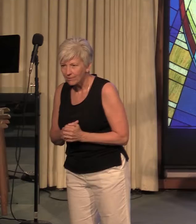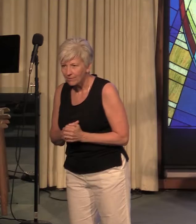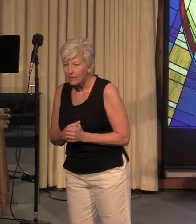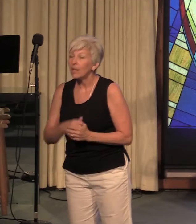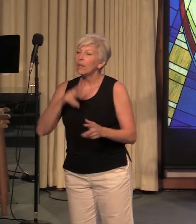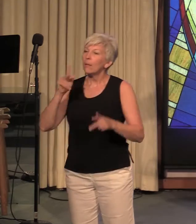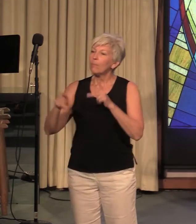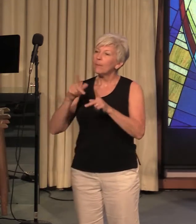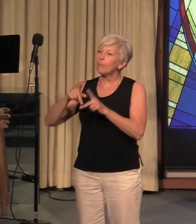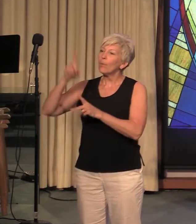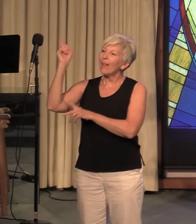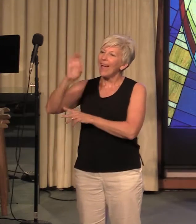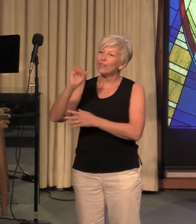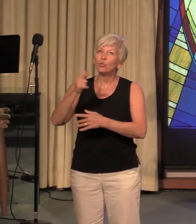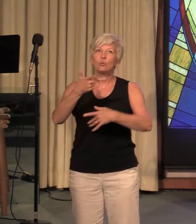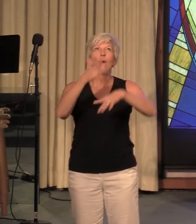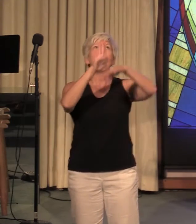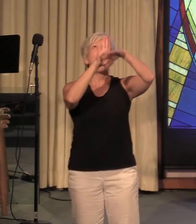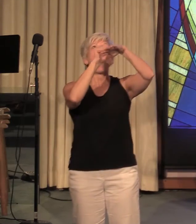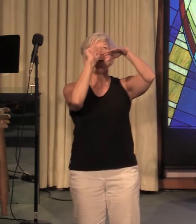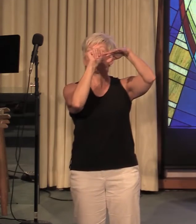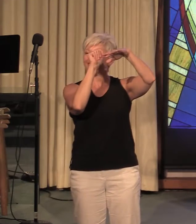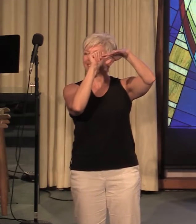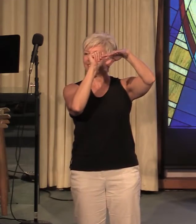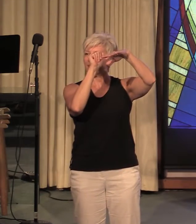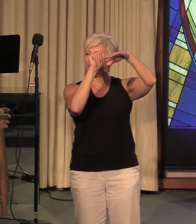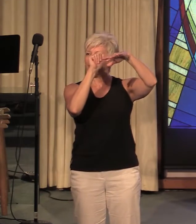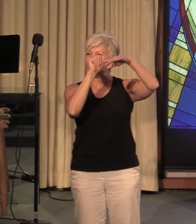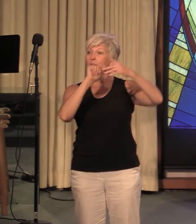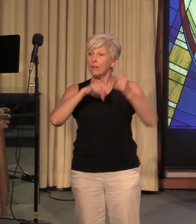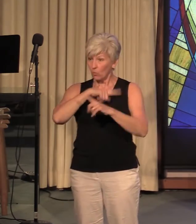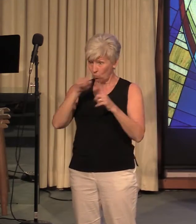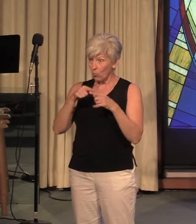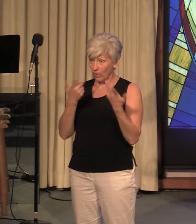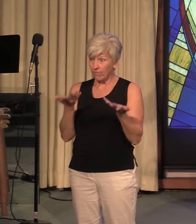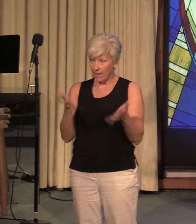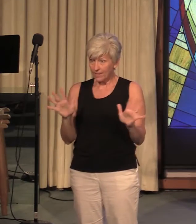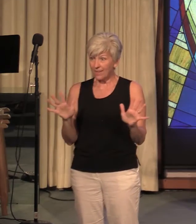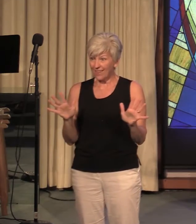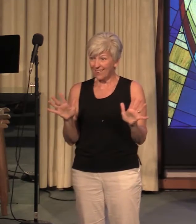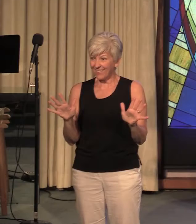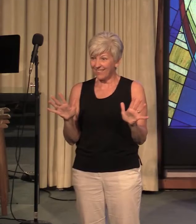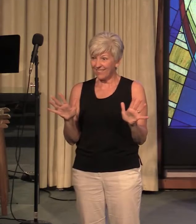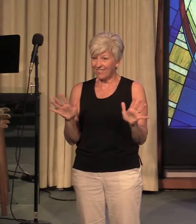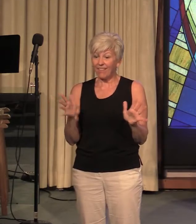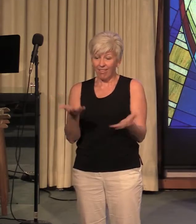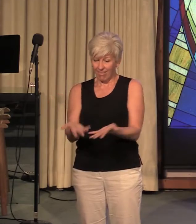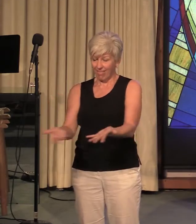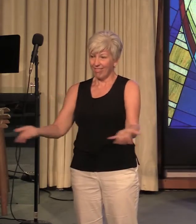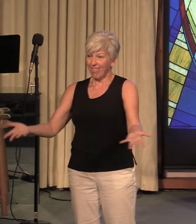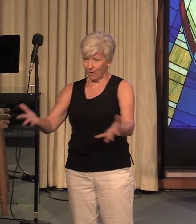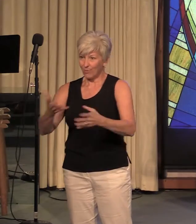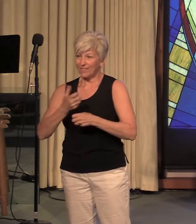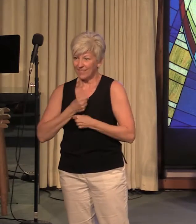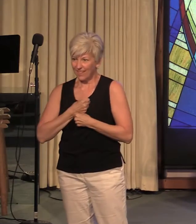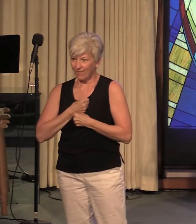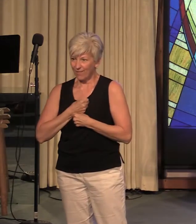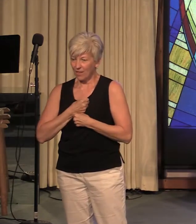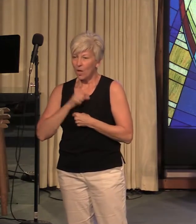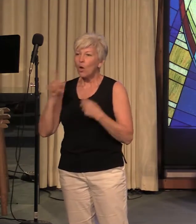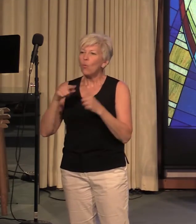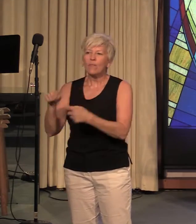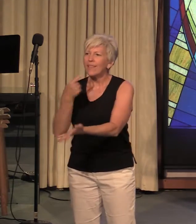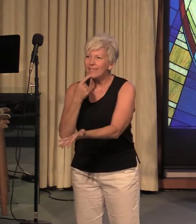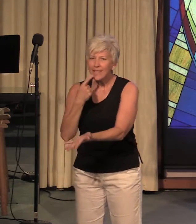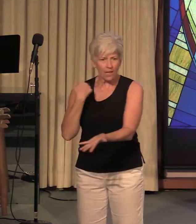ask. When they did, they received. When they said,